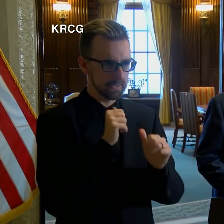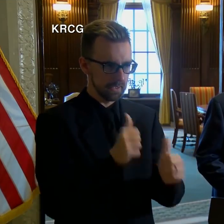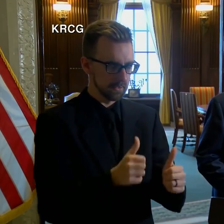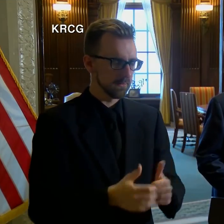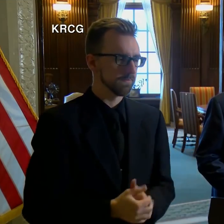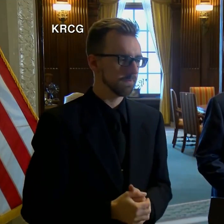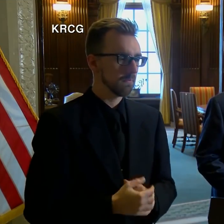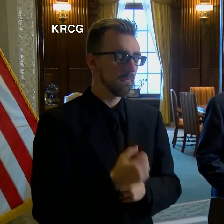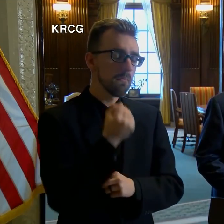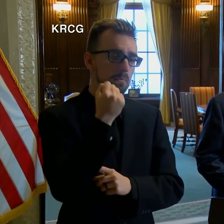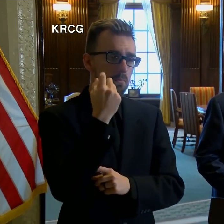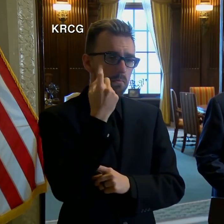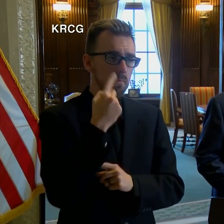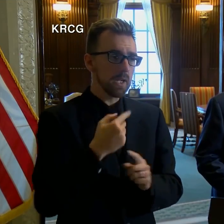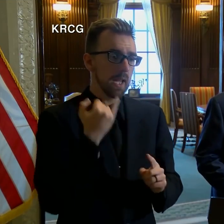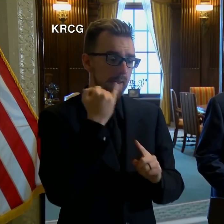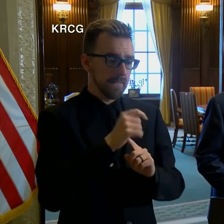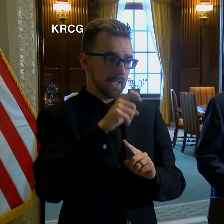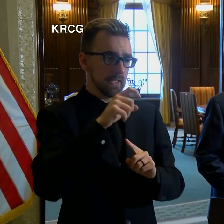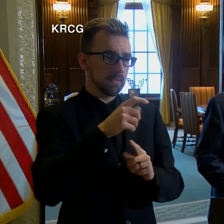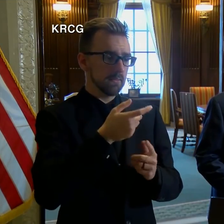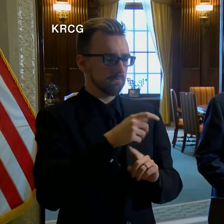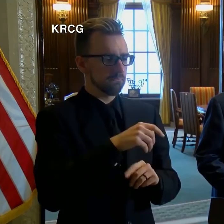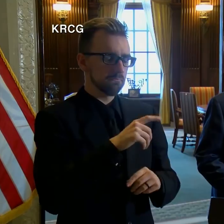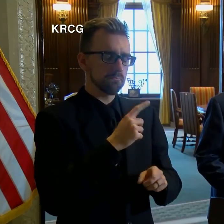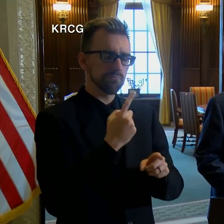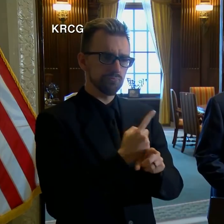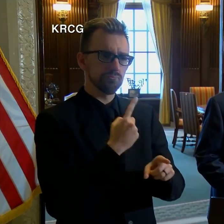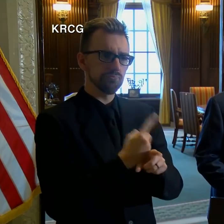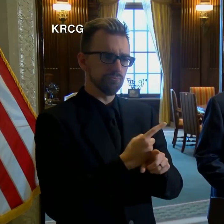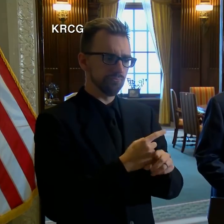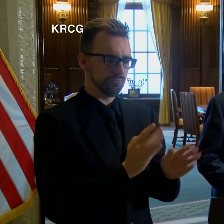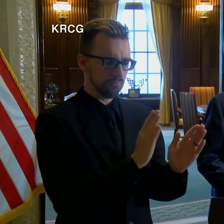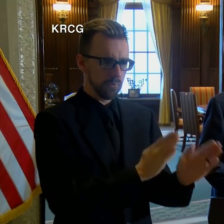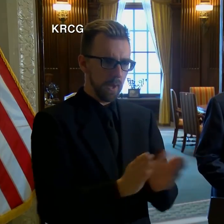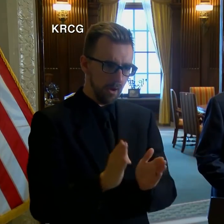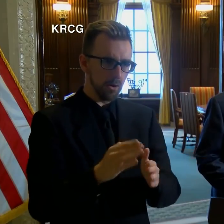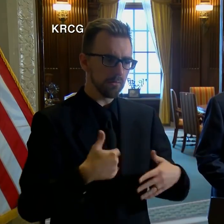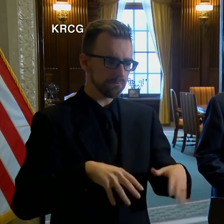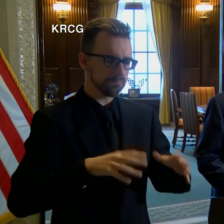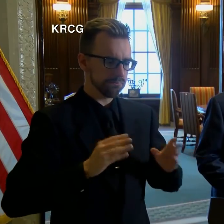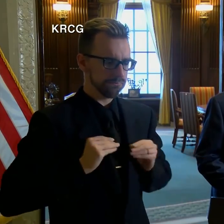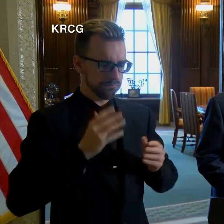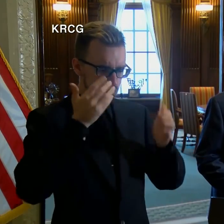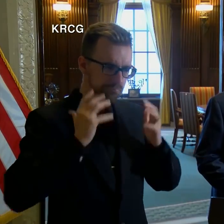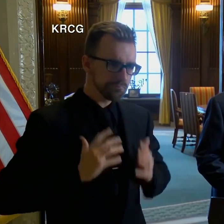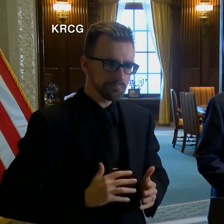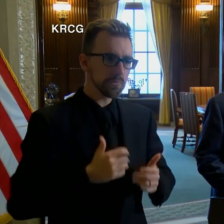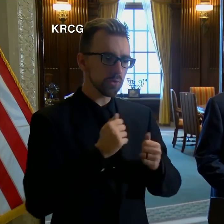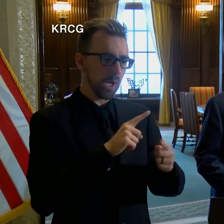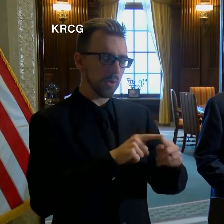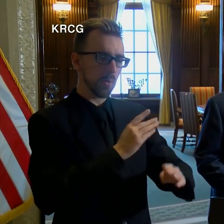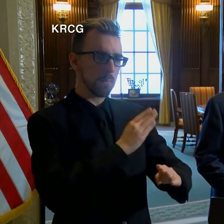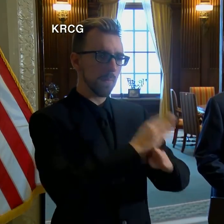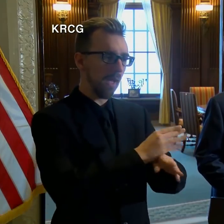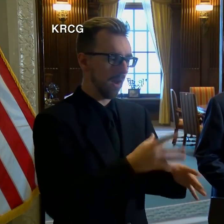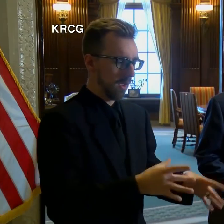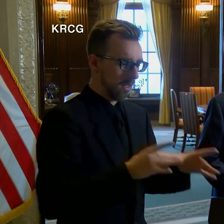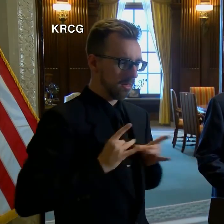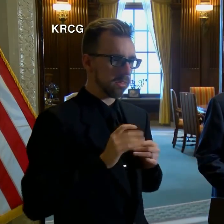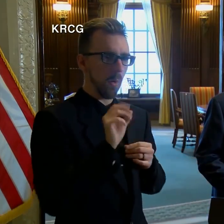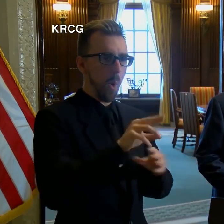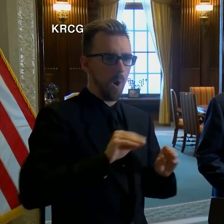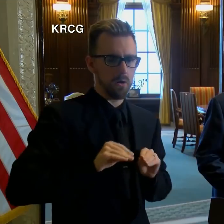so long as necessary precautions are taken and maintained to reduce the transmission of